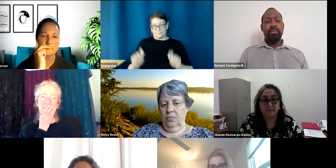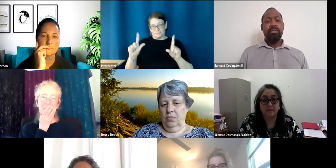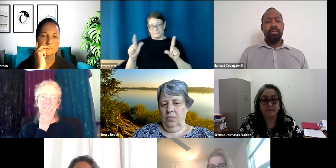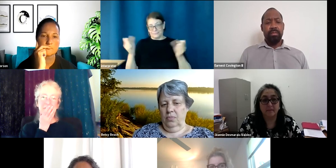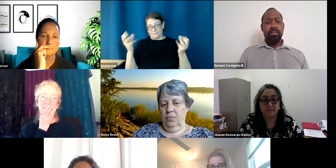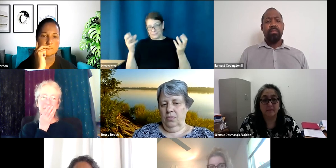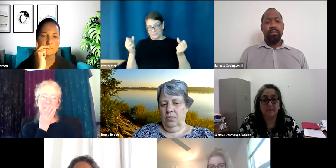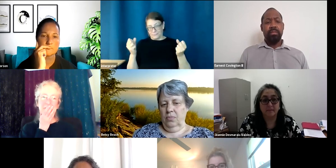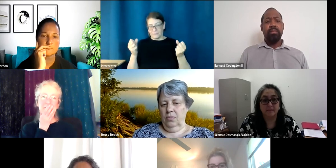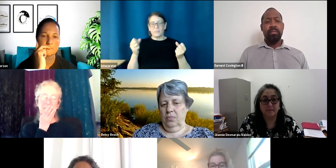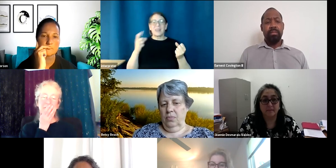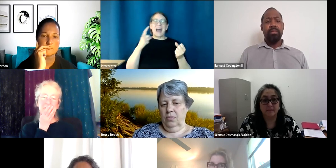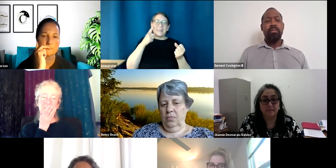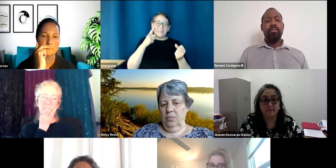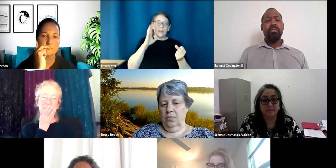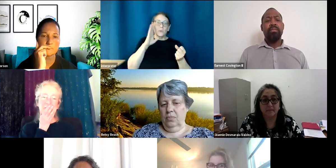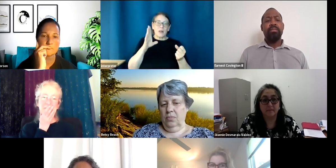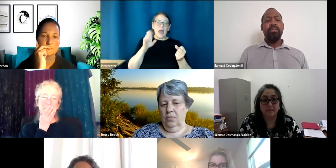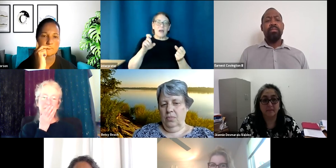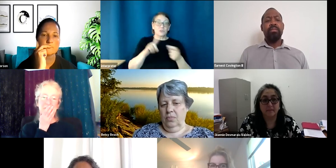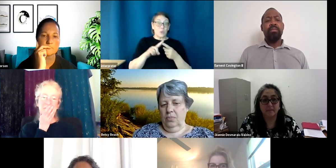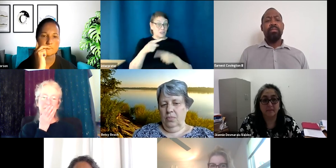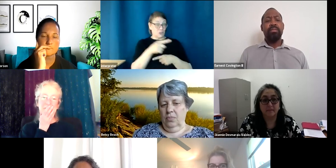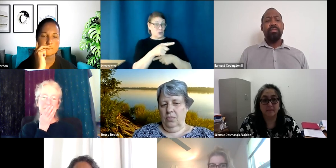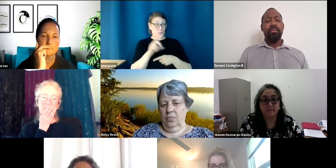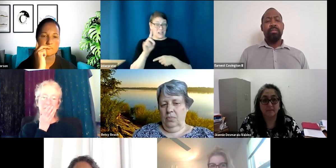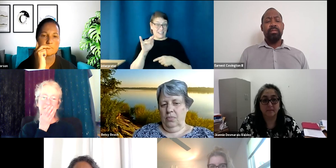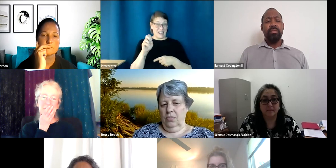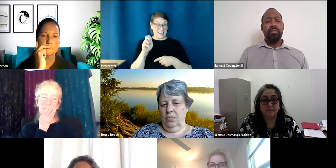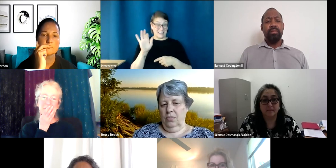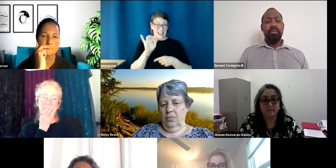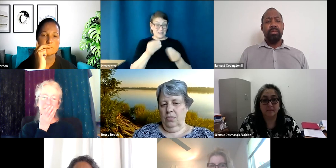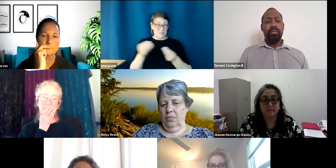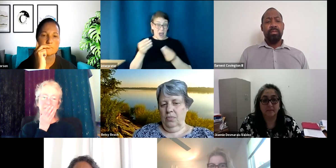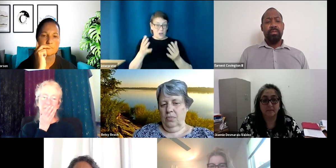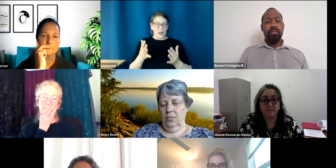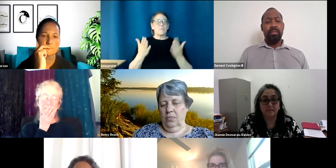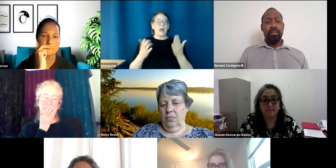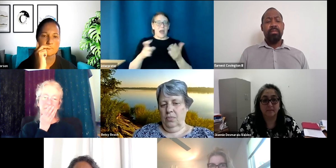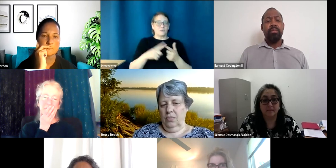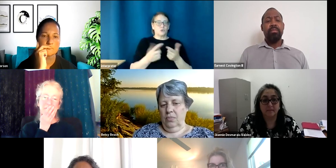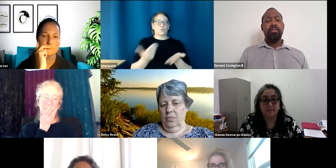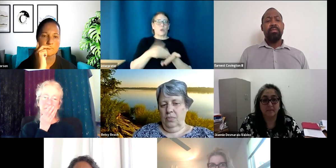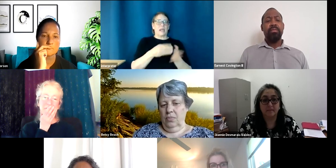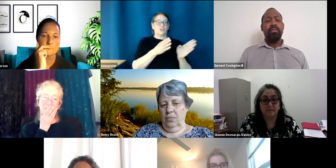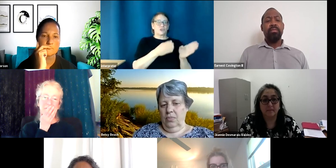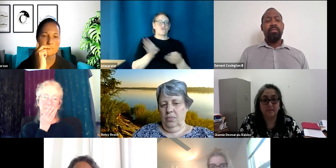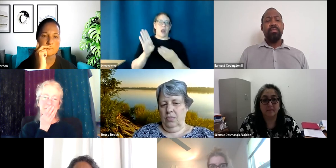as, um, moderator, you might have to kind of redirect, um, assertively.